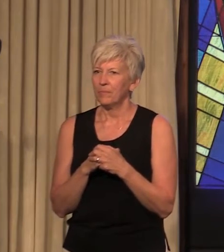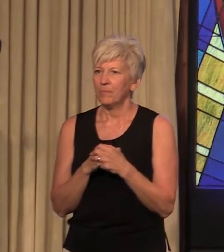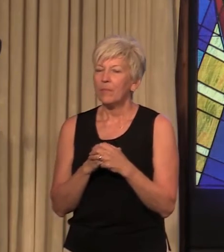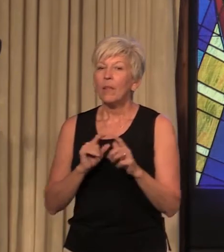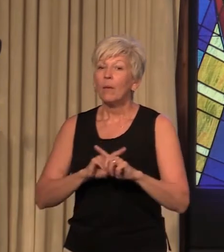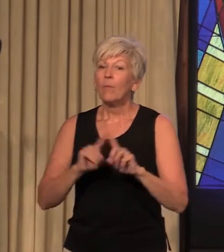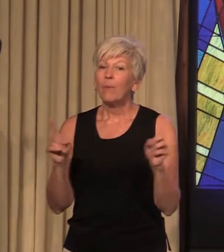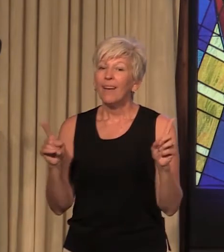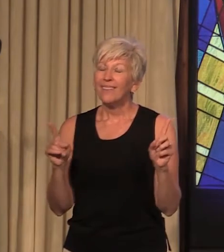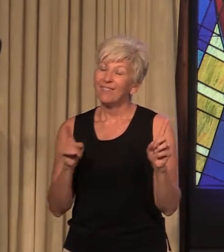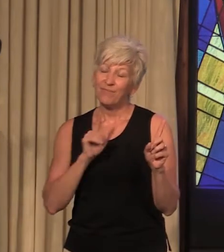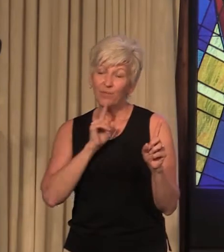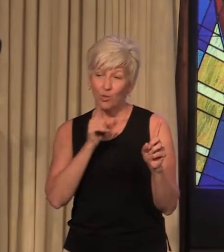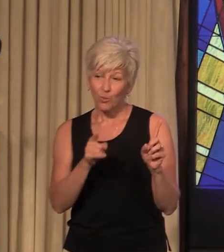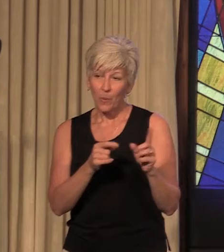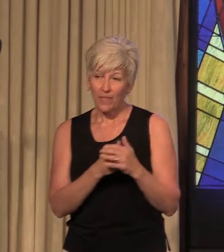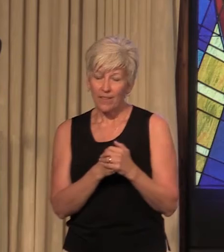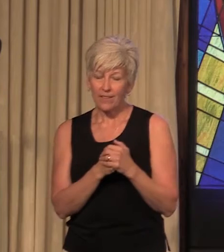But the truth is